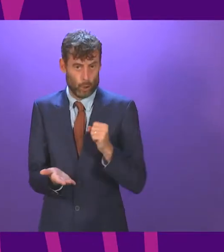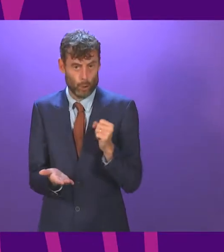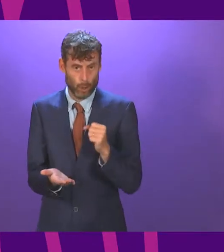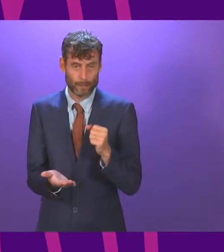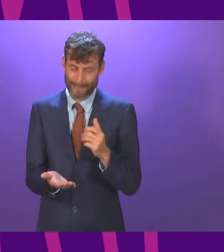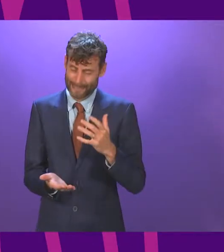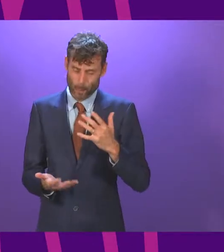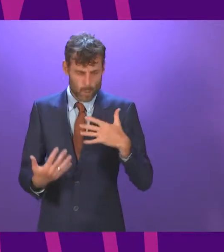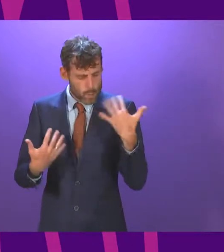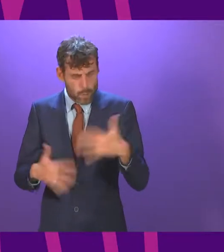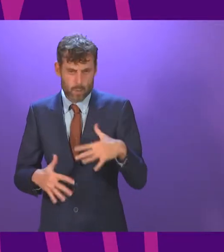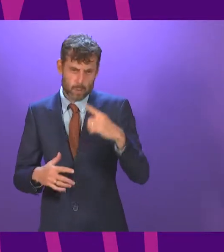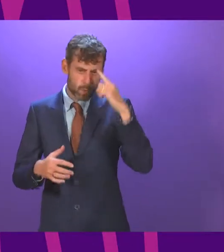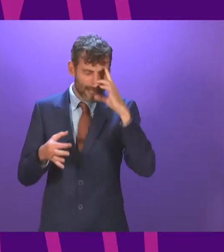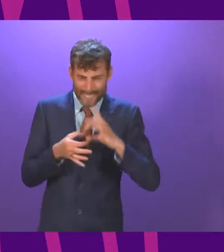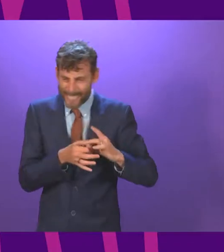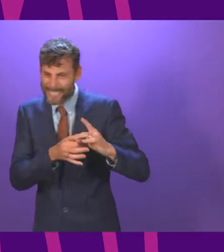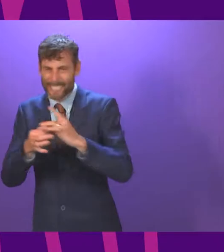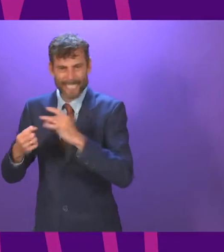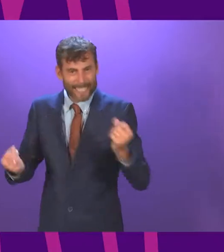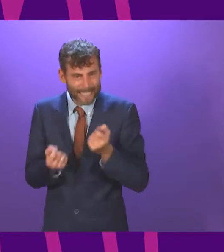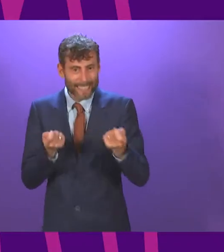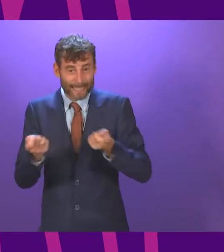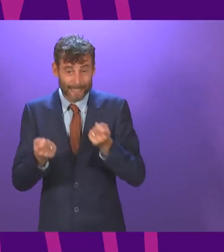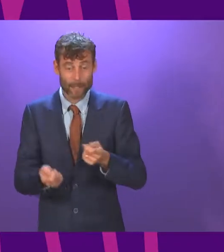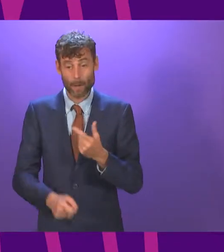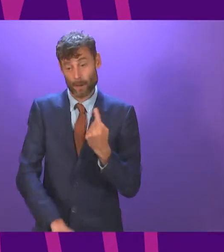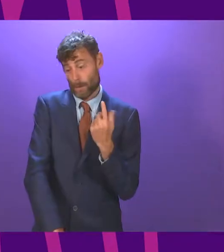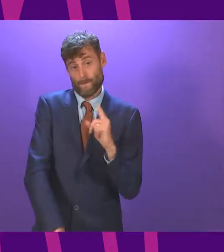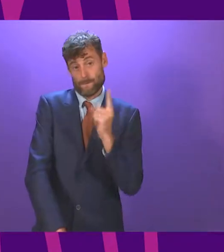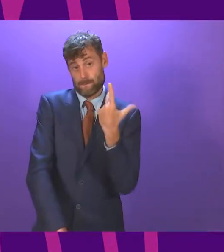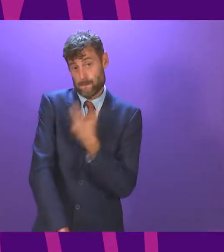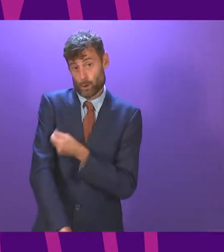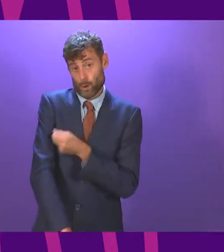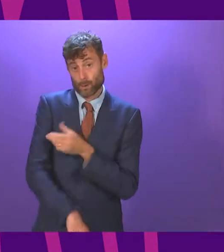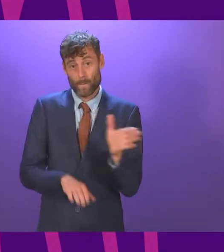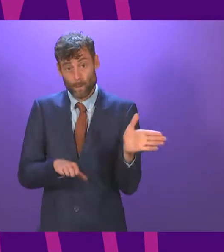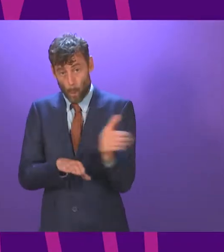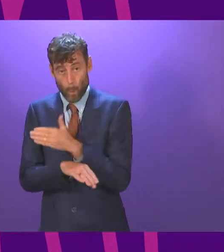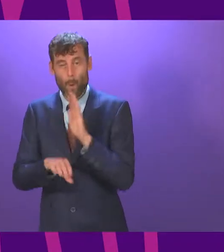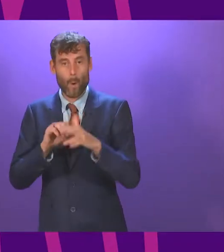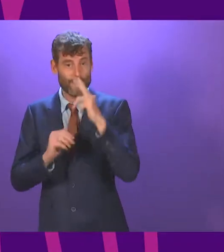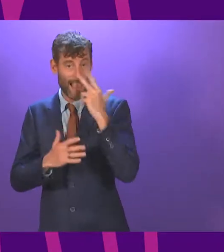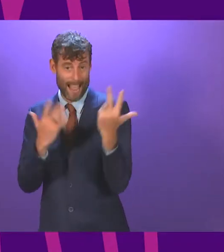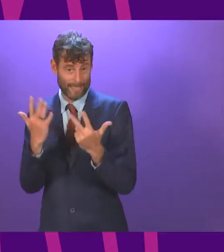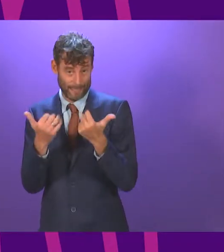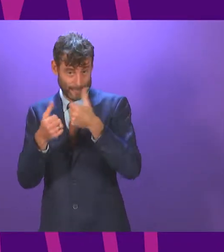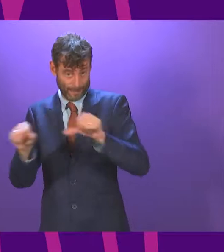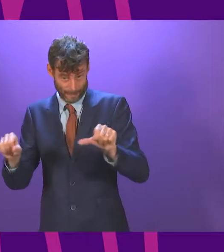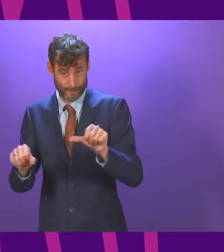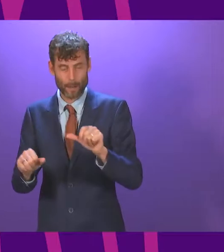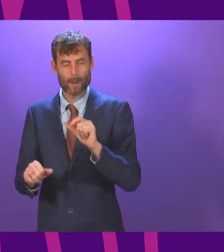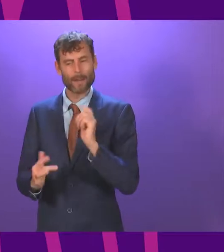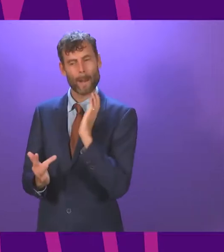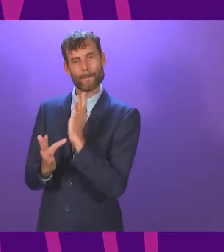hard work and determination. Having completed first doses for all over 18s who attended the scheduled appointments by mid